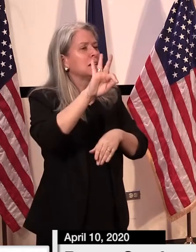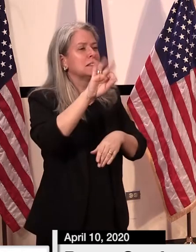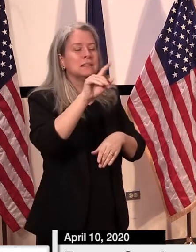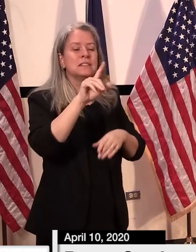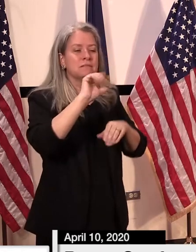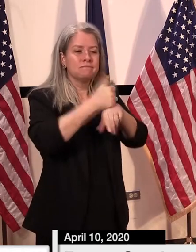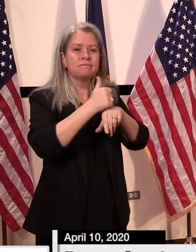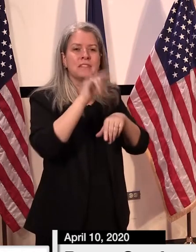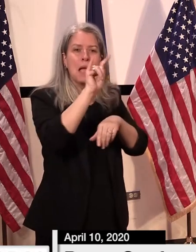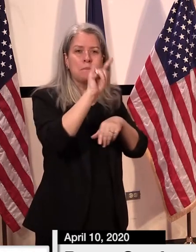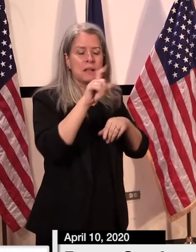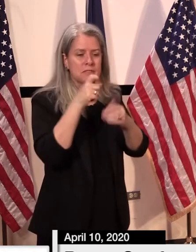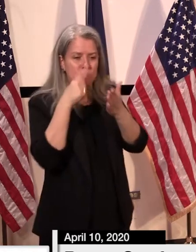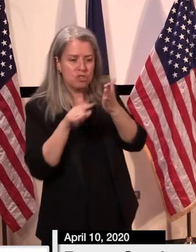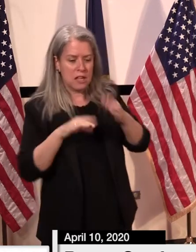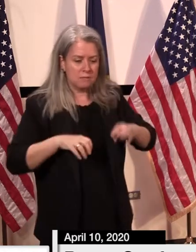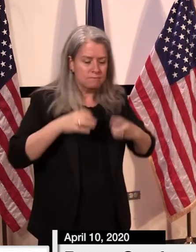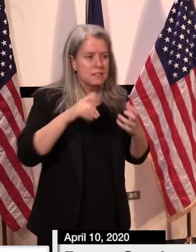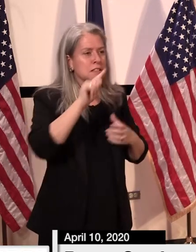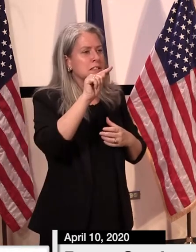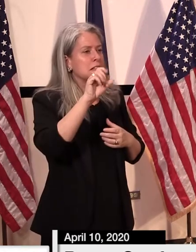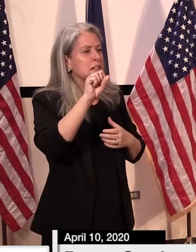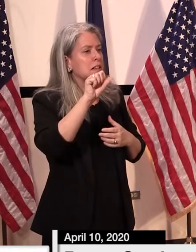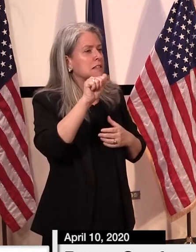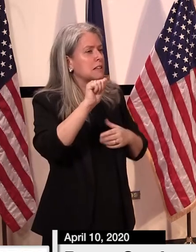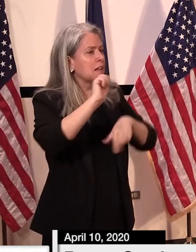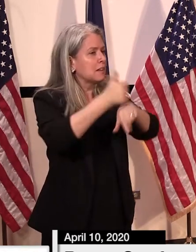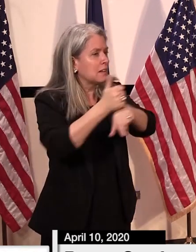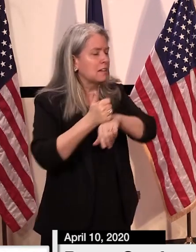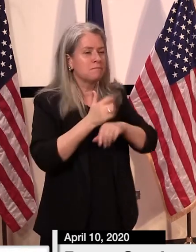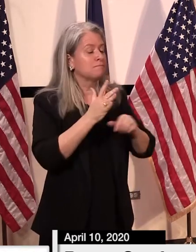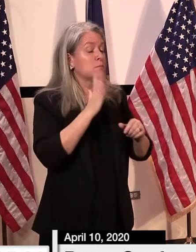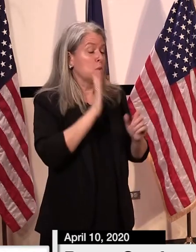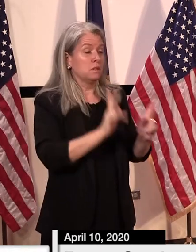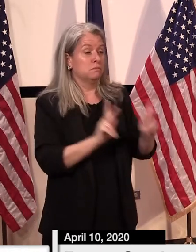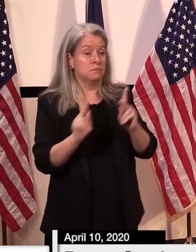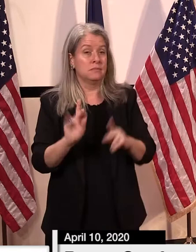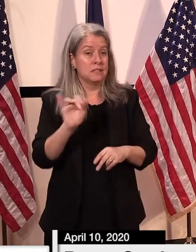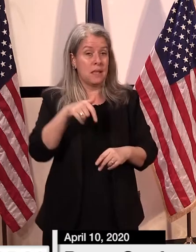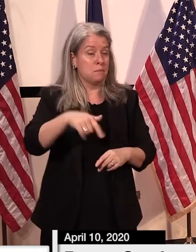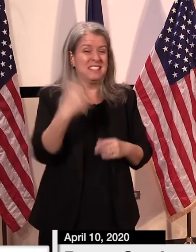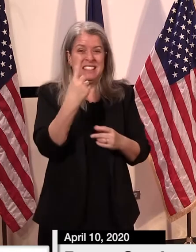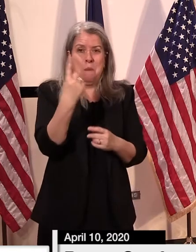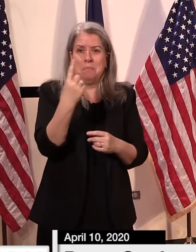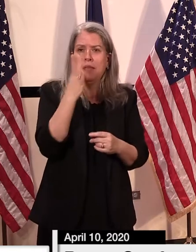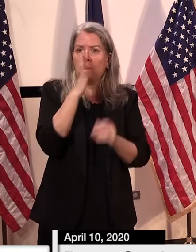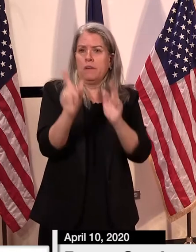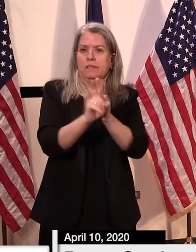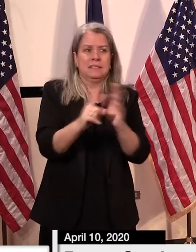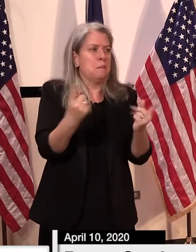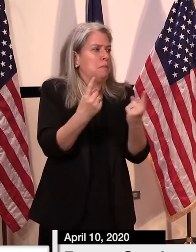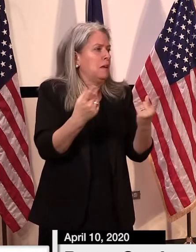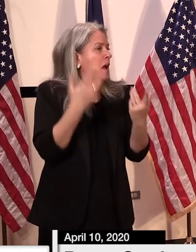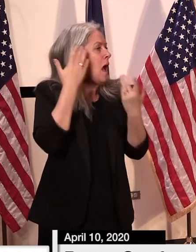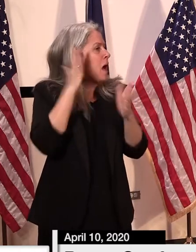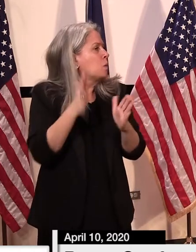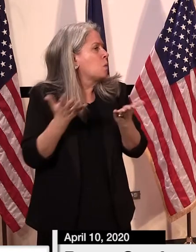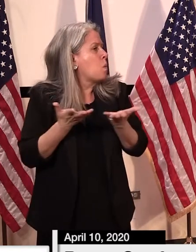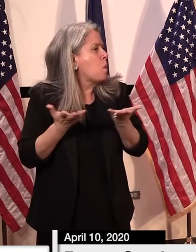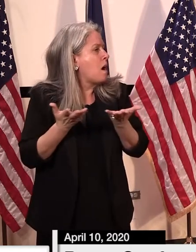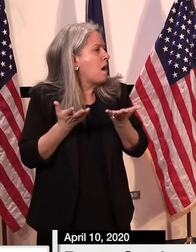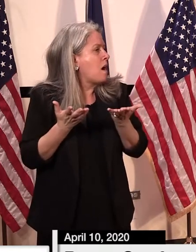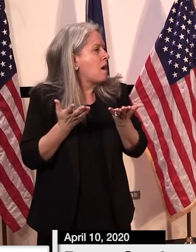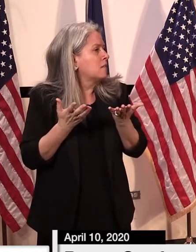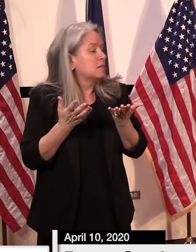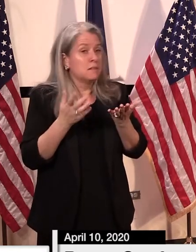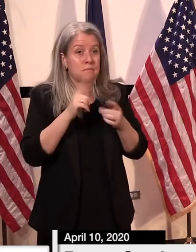testing is going to be part of the future in some capacity and it's going to be more instantaneous and i don't know what it looks like but but if